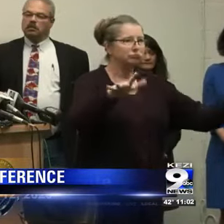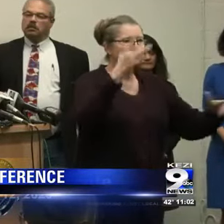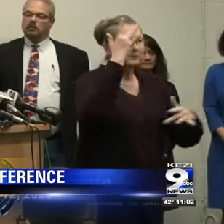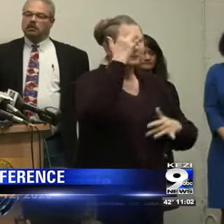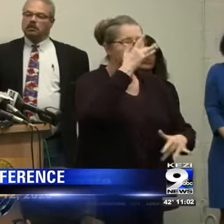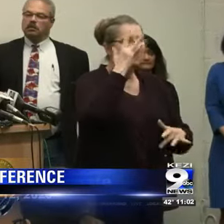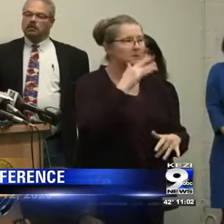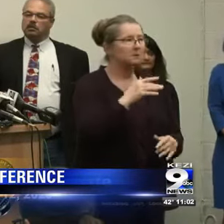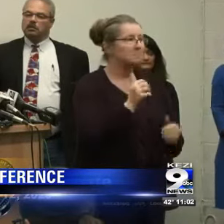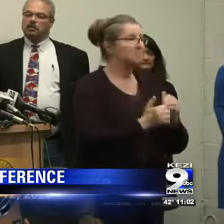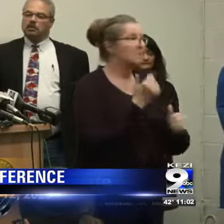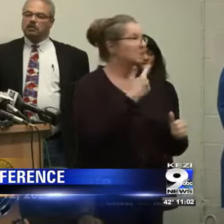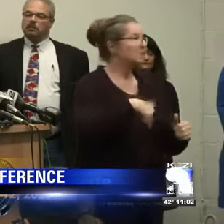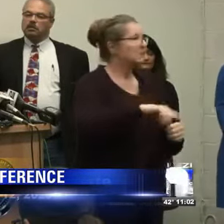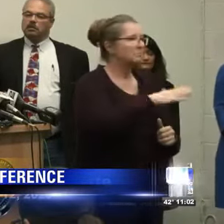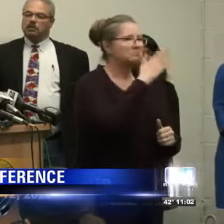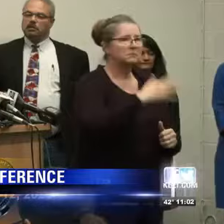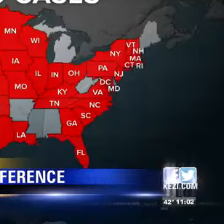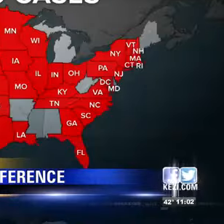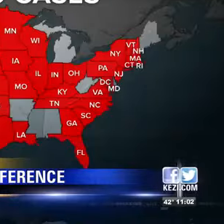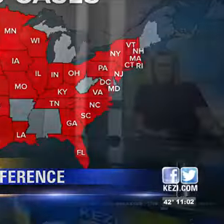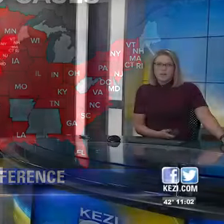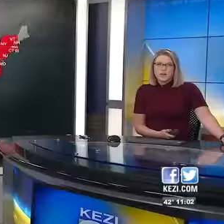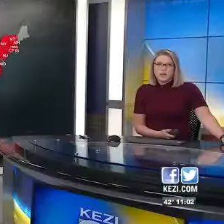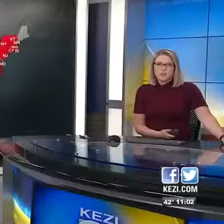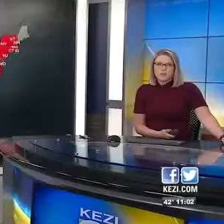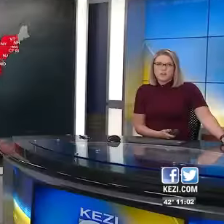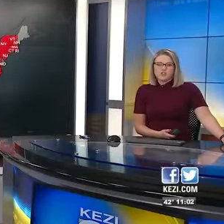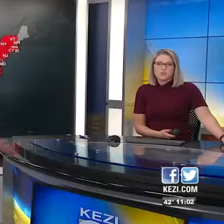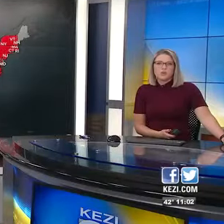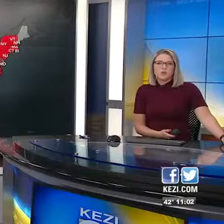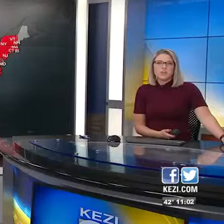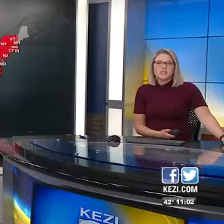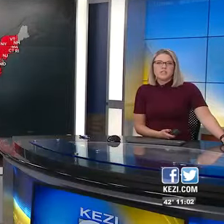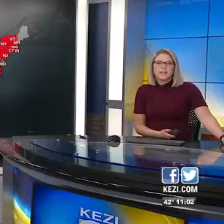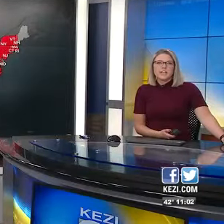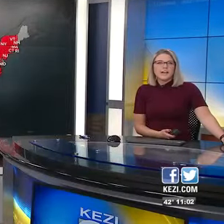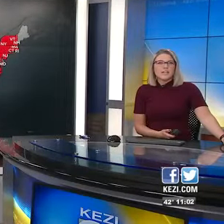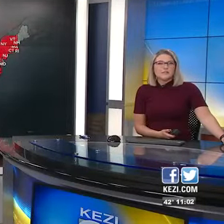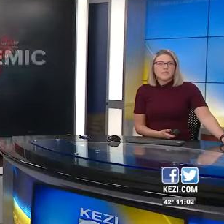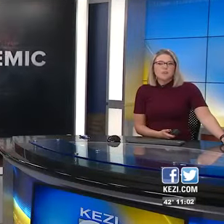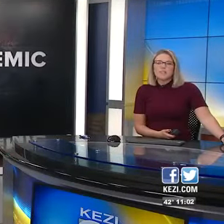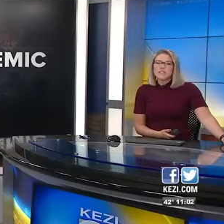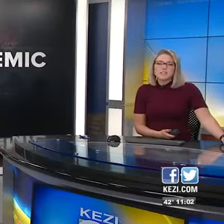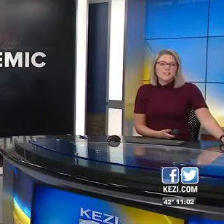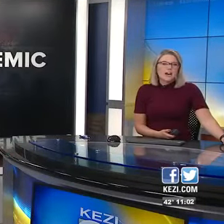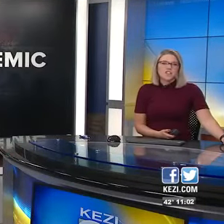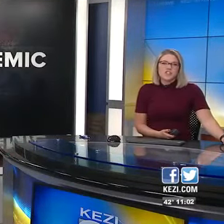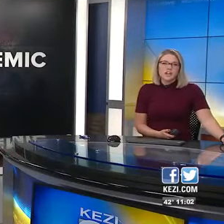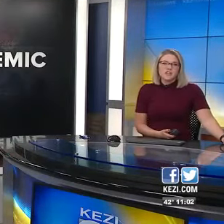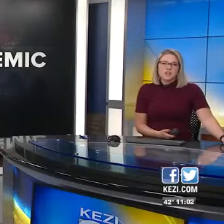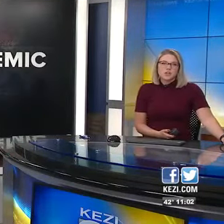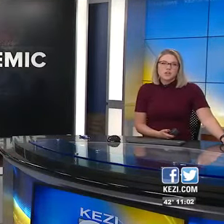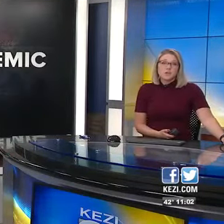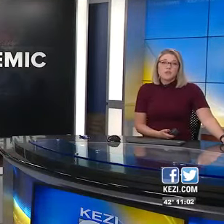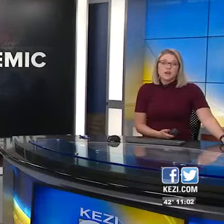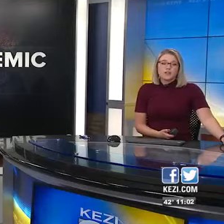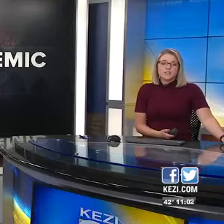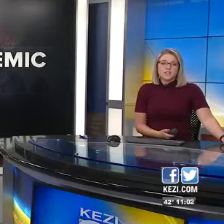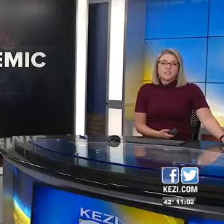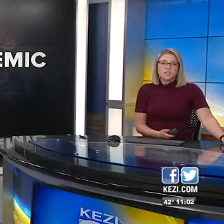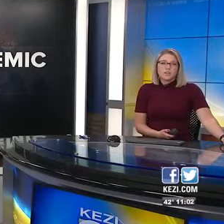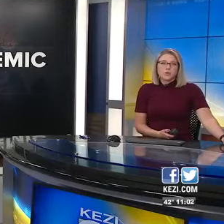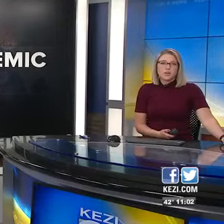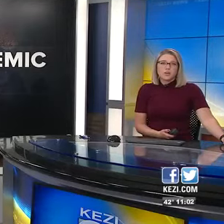have never experienced anything like this. State health officials warned today that if something does not change, coronavirus